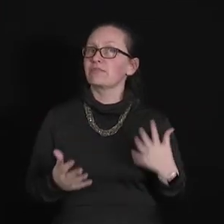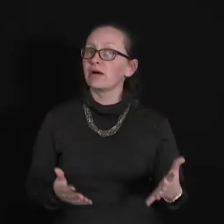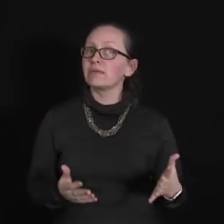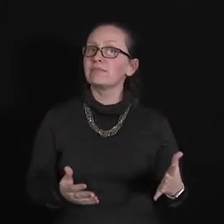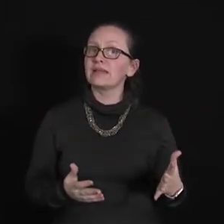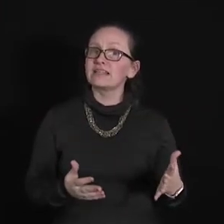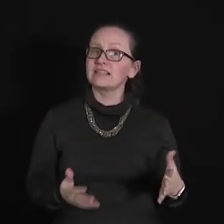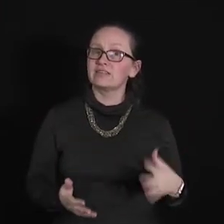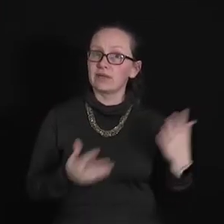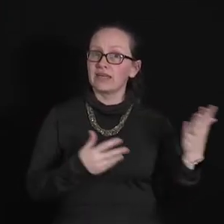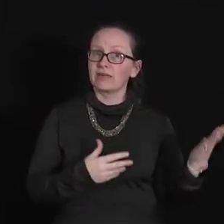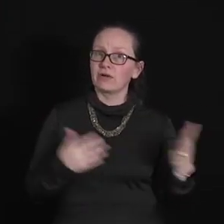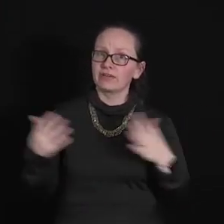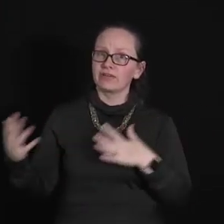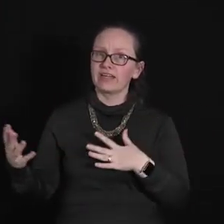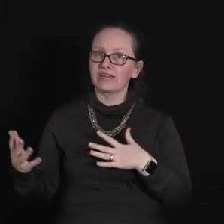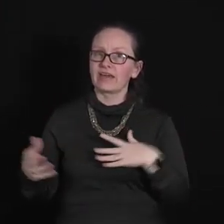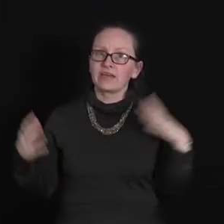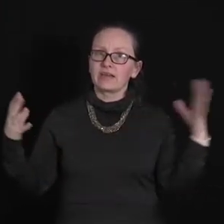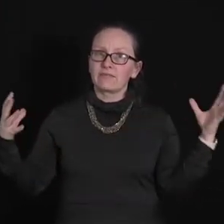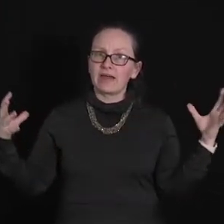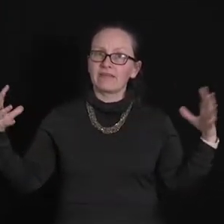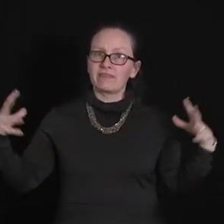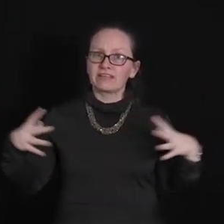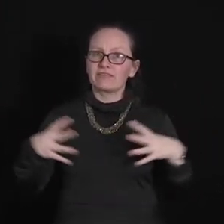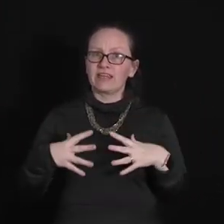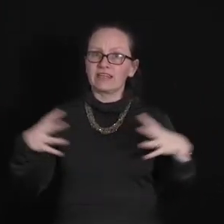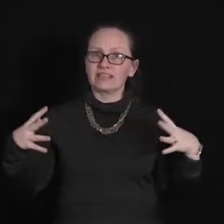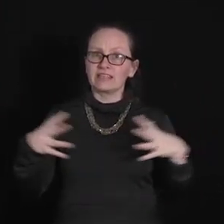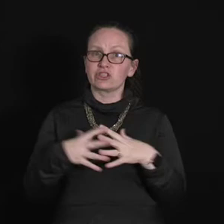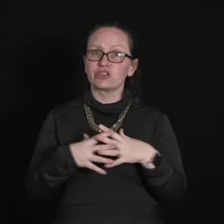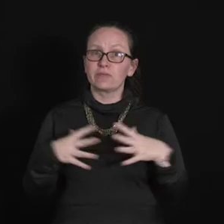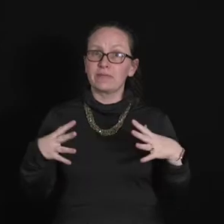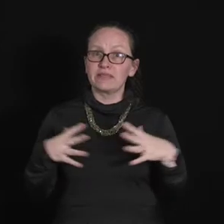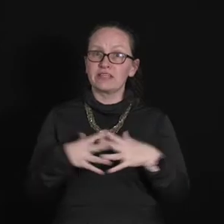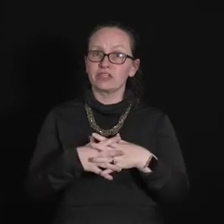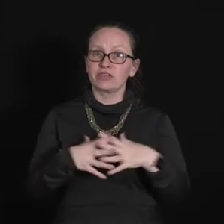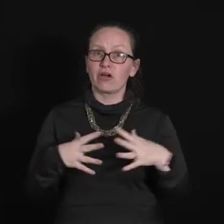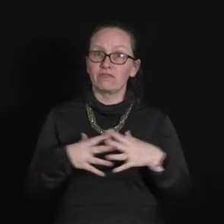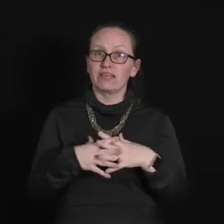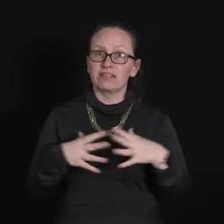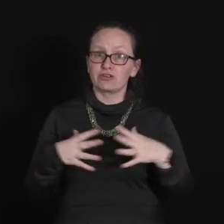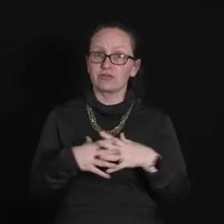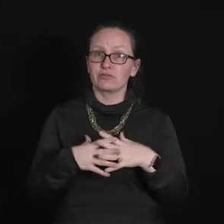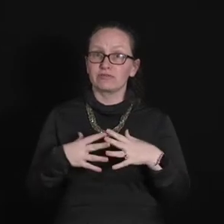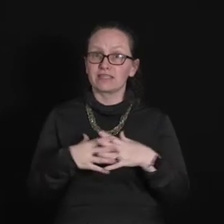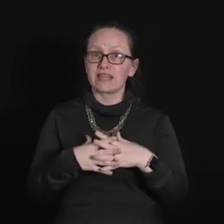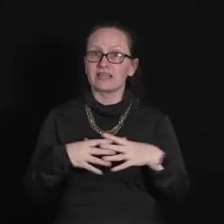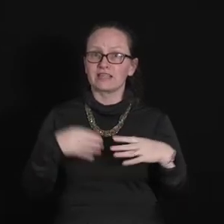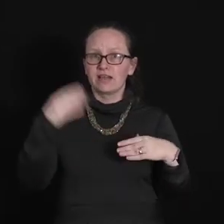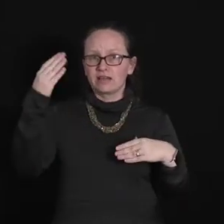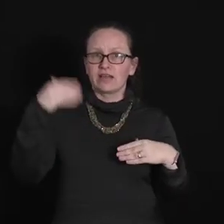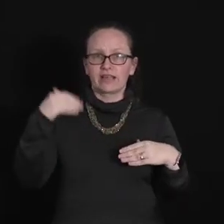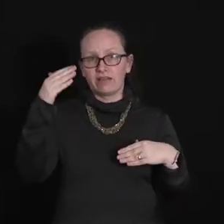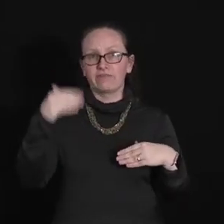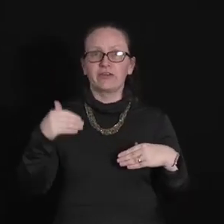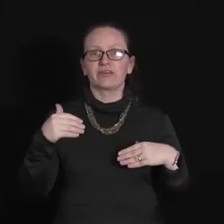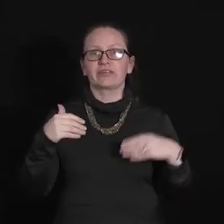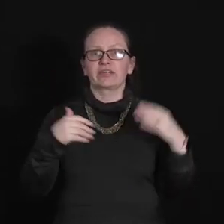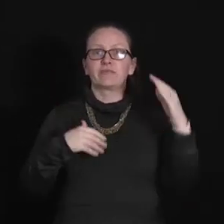probability of being in one or the other but effectively it's in a superposition of these two states. Like our photon it could